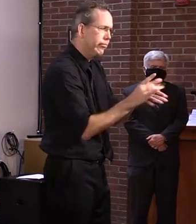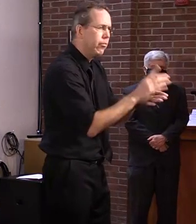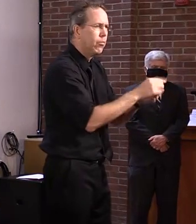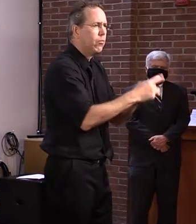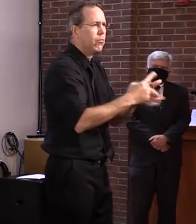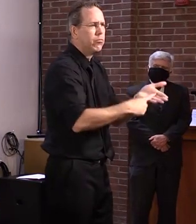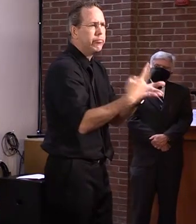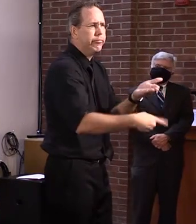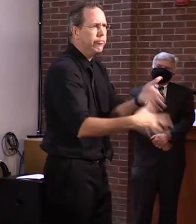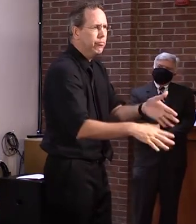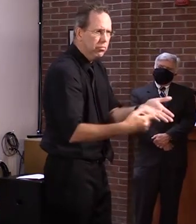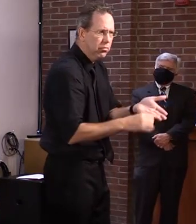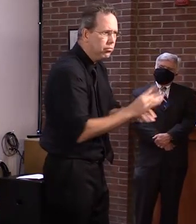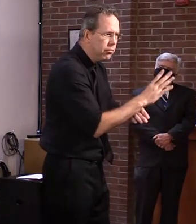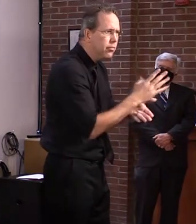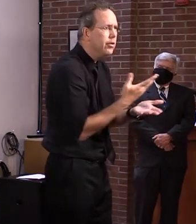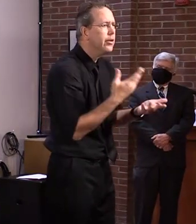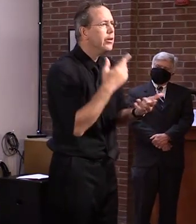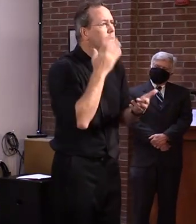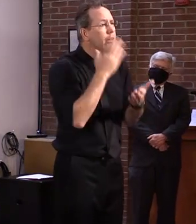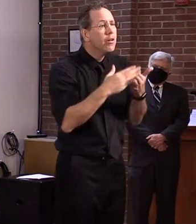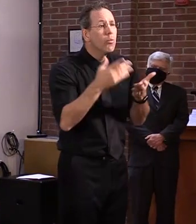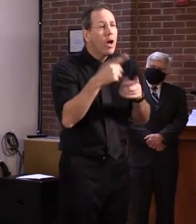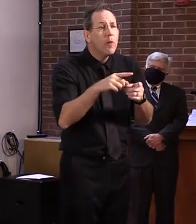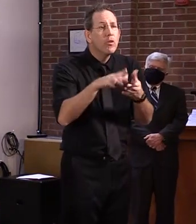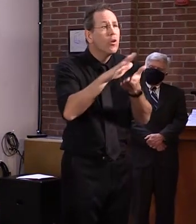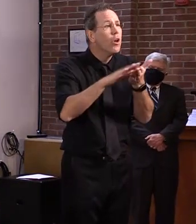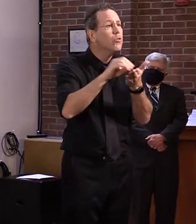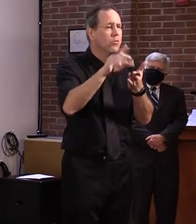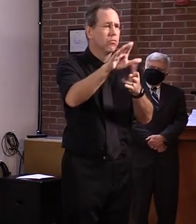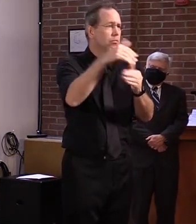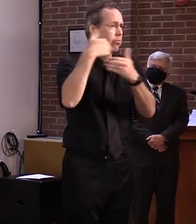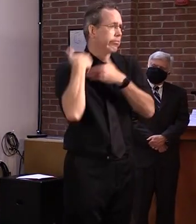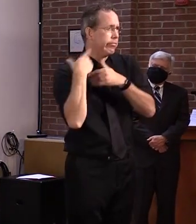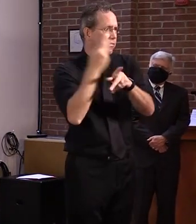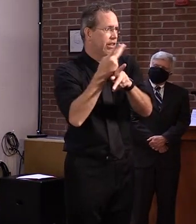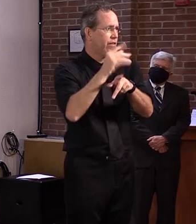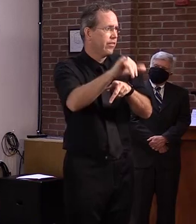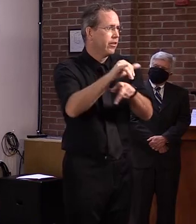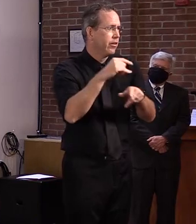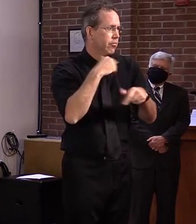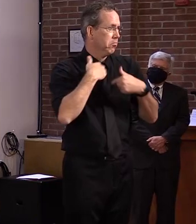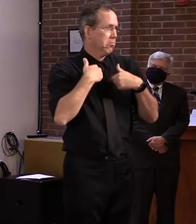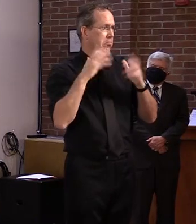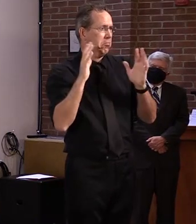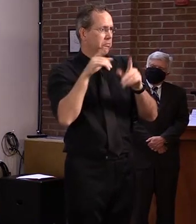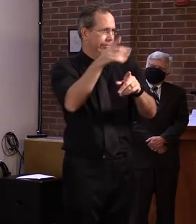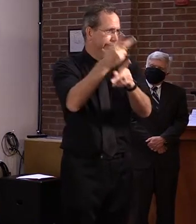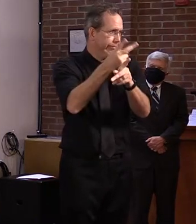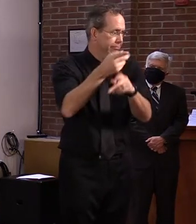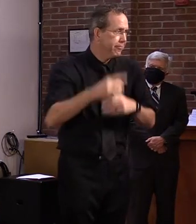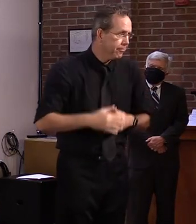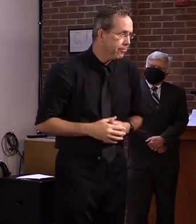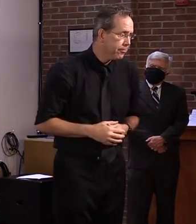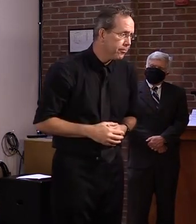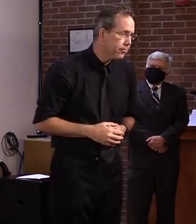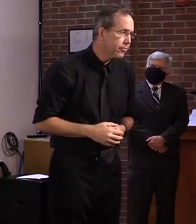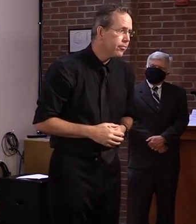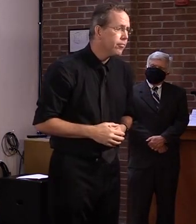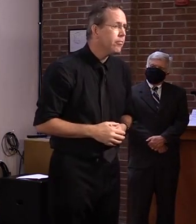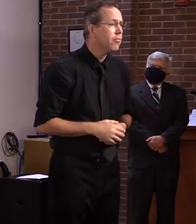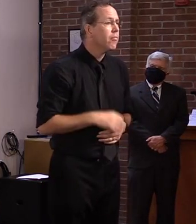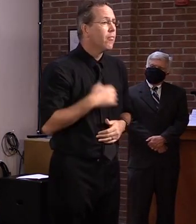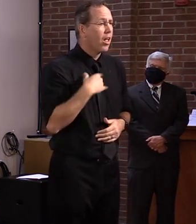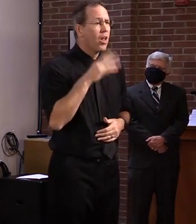how they react, how the college reacts, how the, uh, university reacts. I, I know in my conversation, uh, with the, uh, the president of